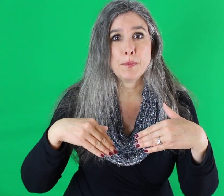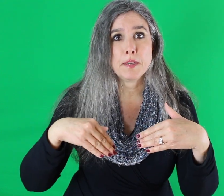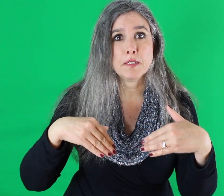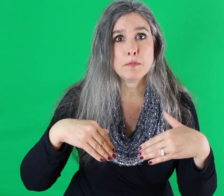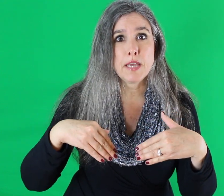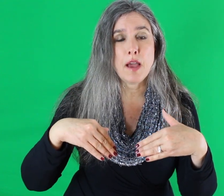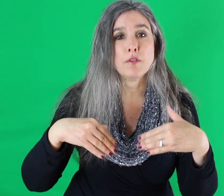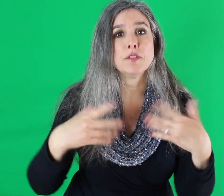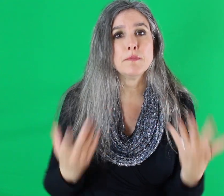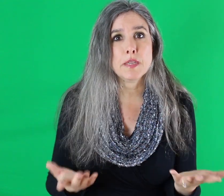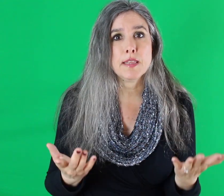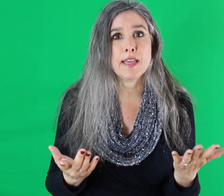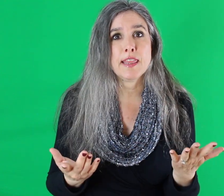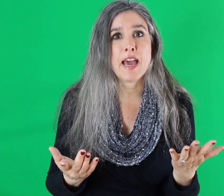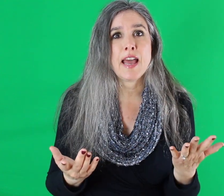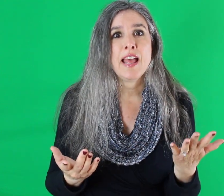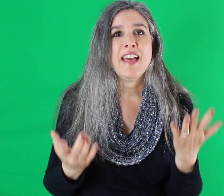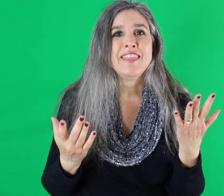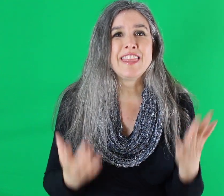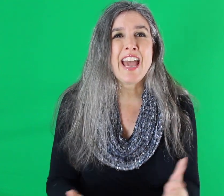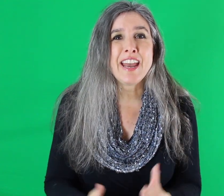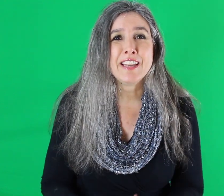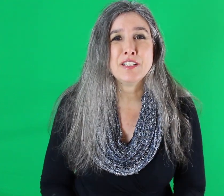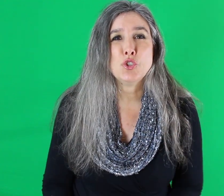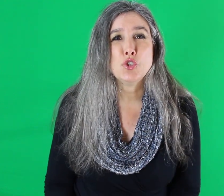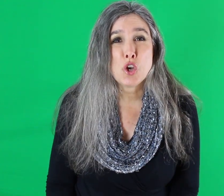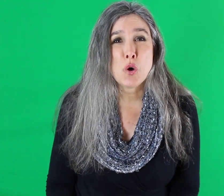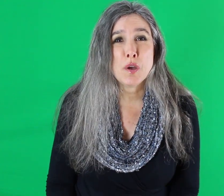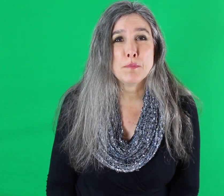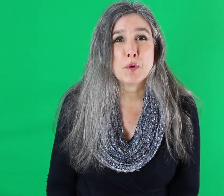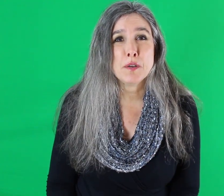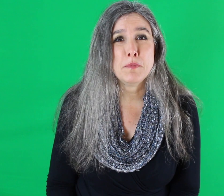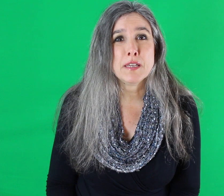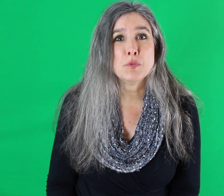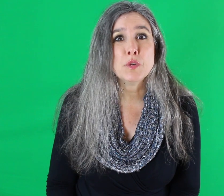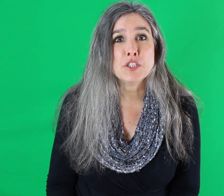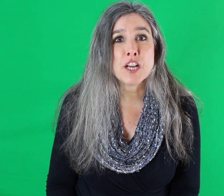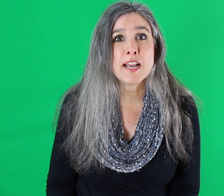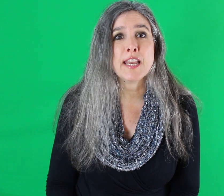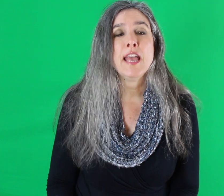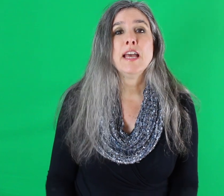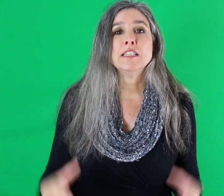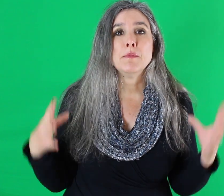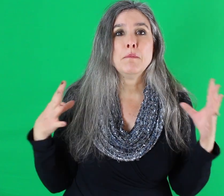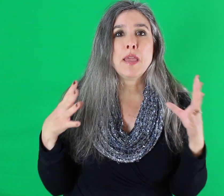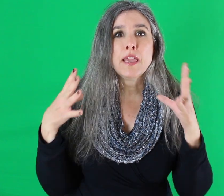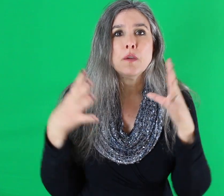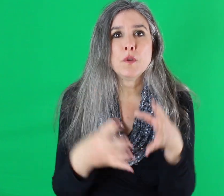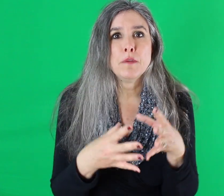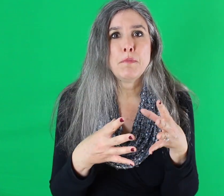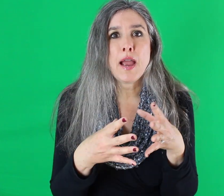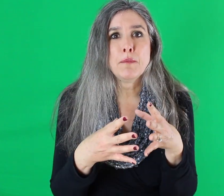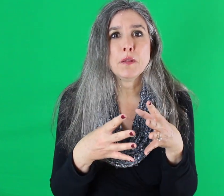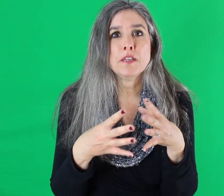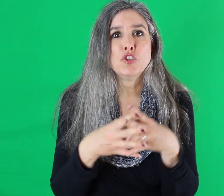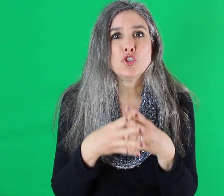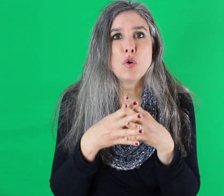brings them down or something like that. That is so important because we're trying to make it where the Bible is so